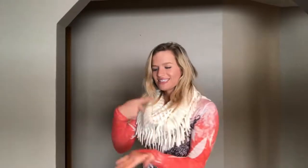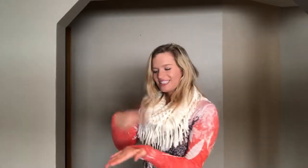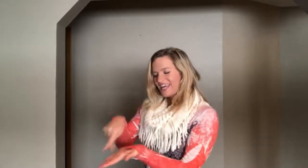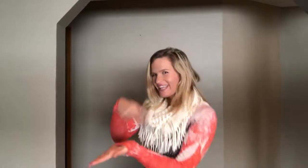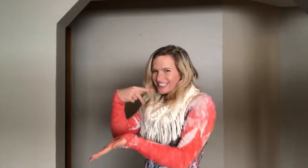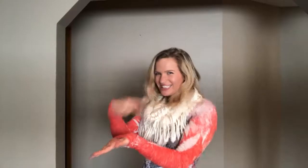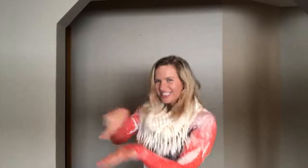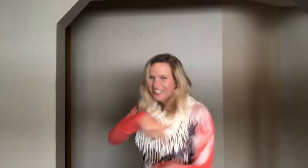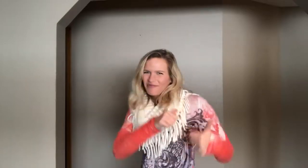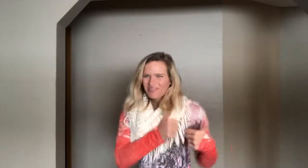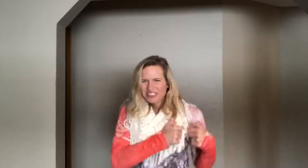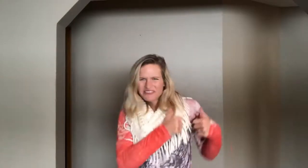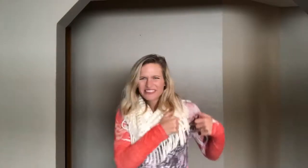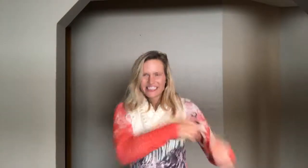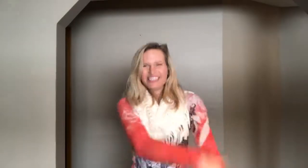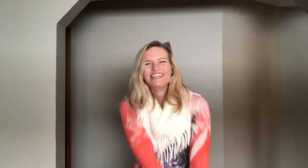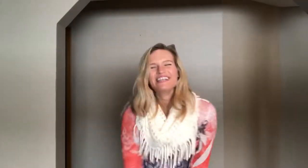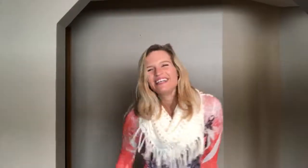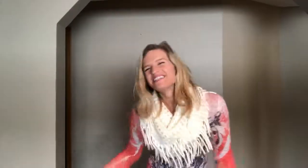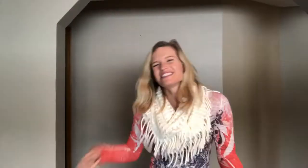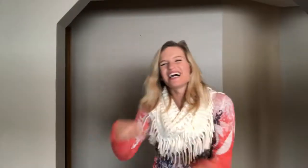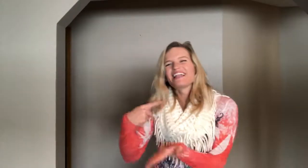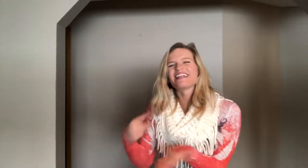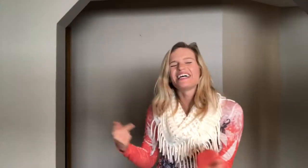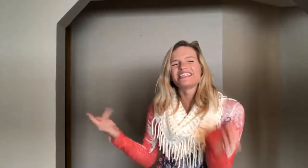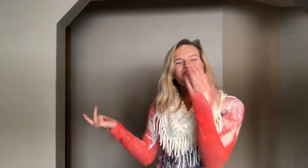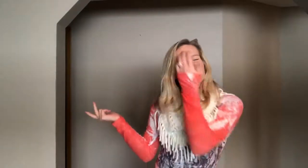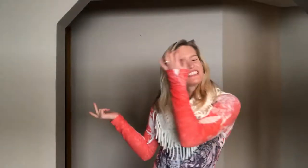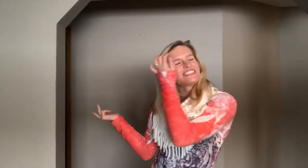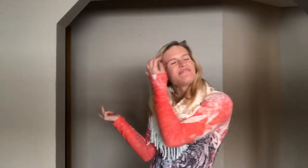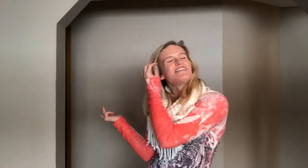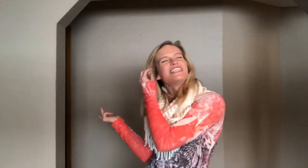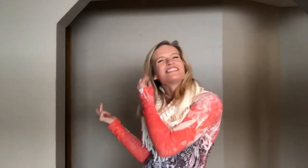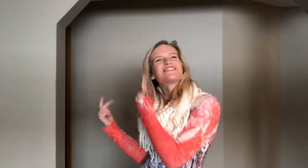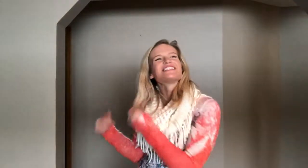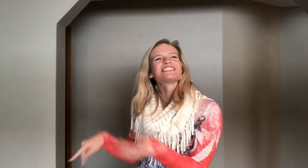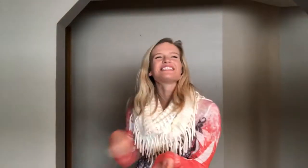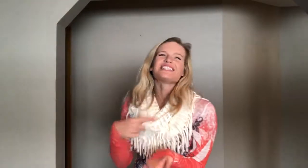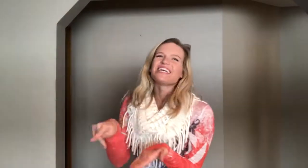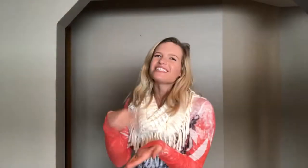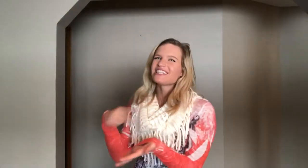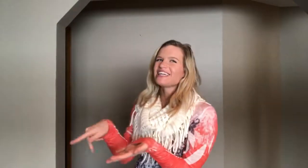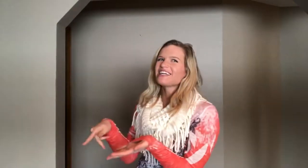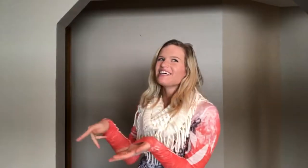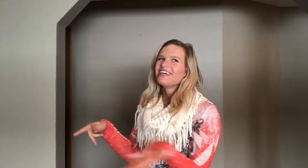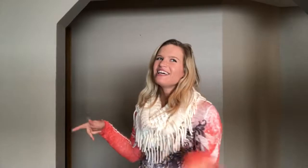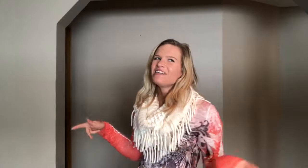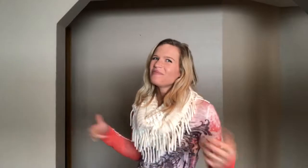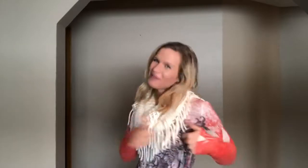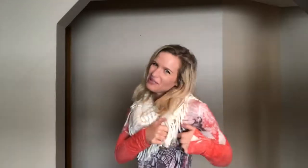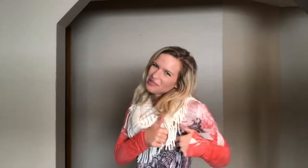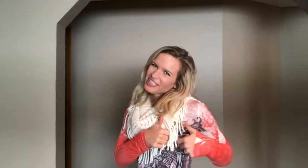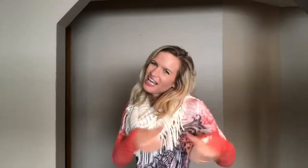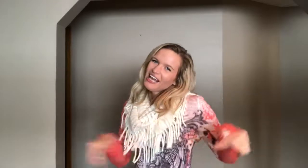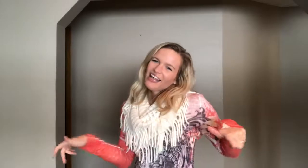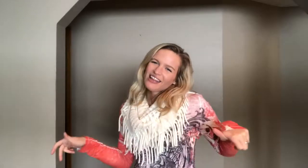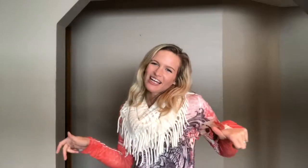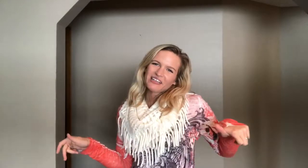Shake it. Shake it. Baby. So I figured he means when he says shake it. Shake it. Baby. That he